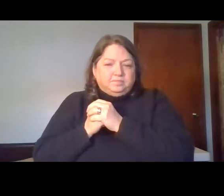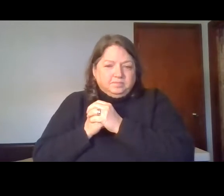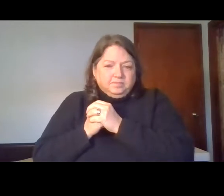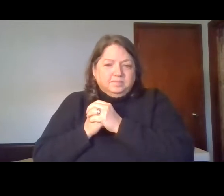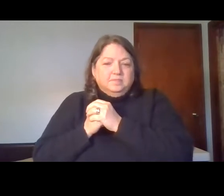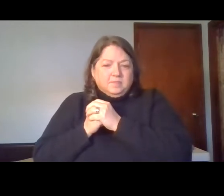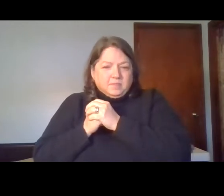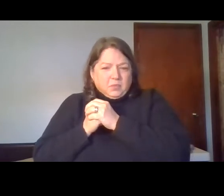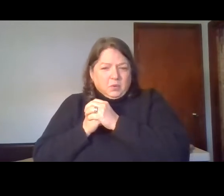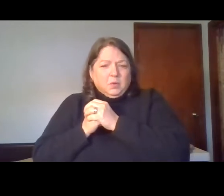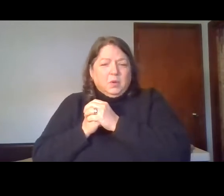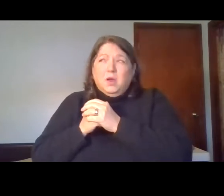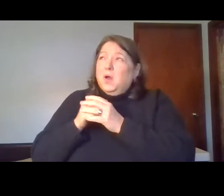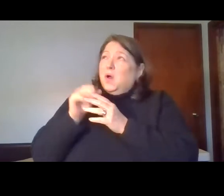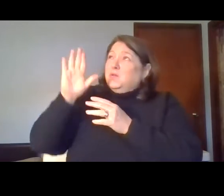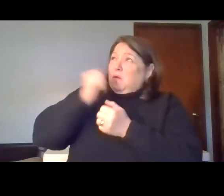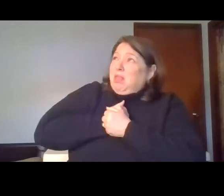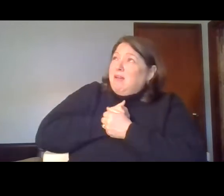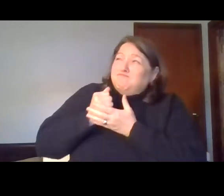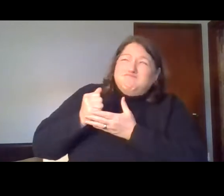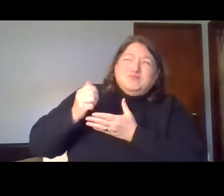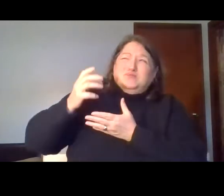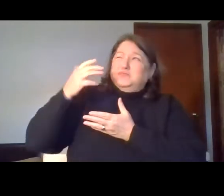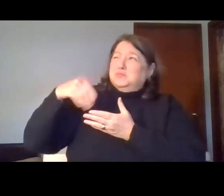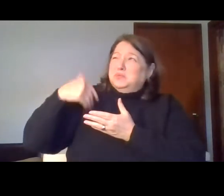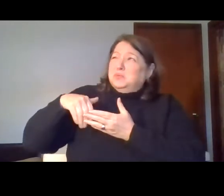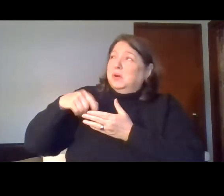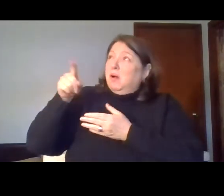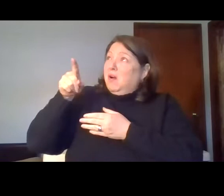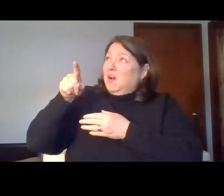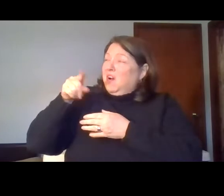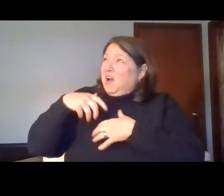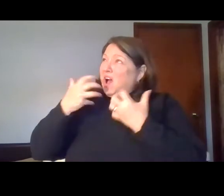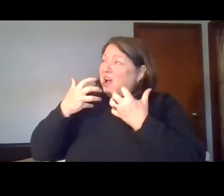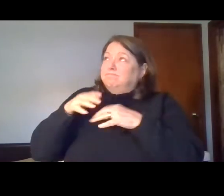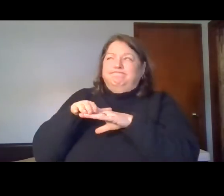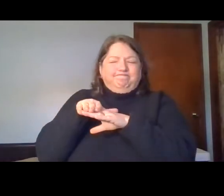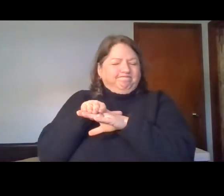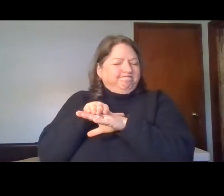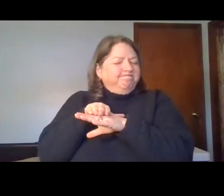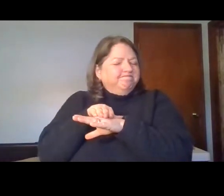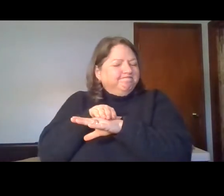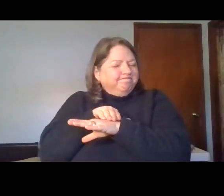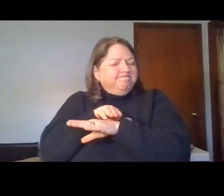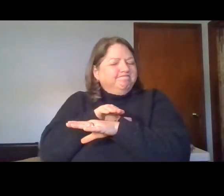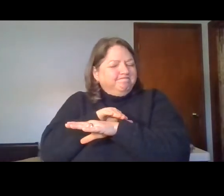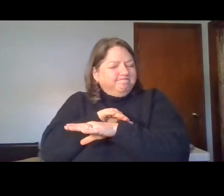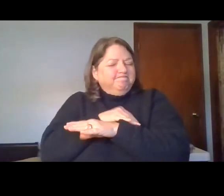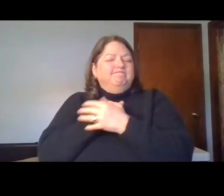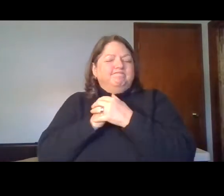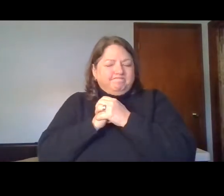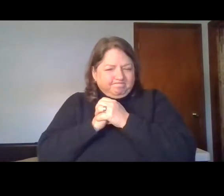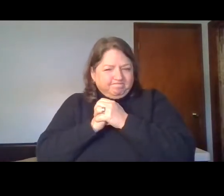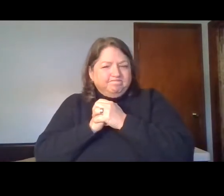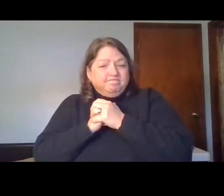You're rich in love and you're slow to anger.